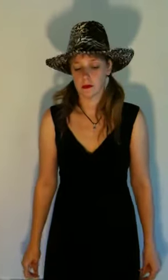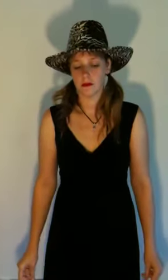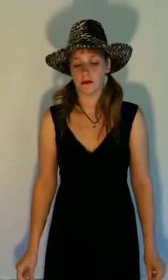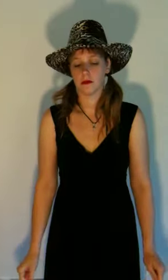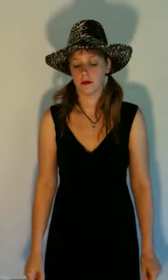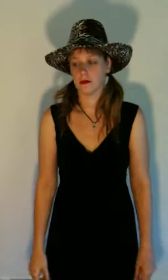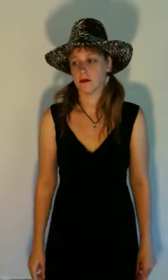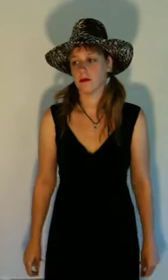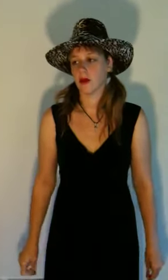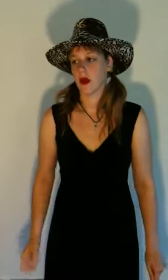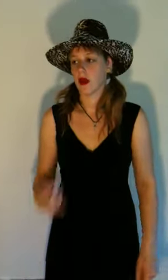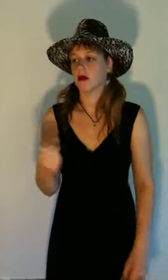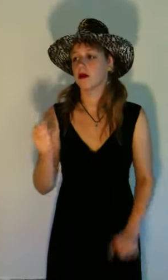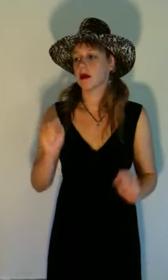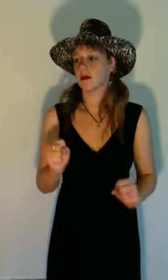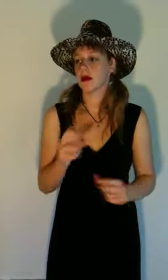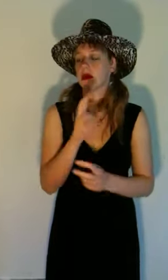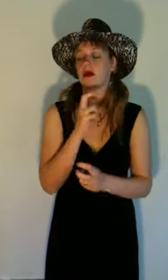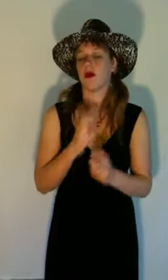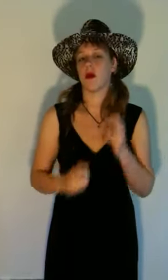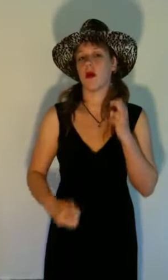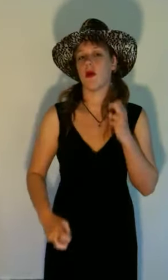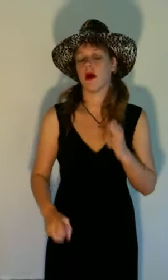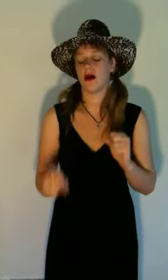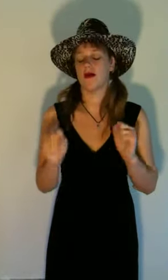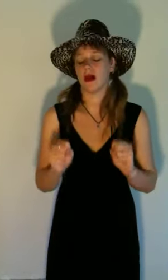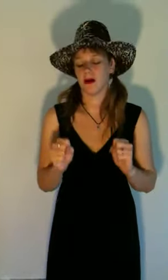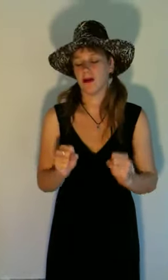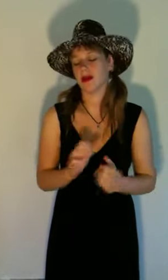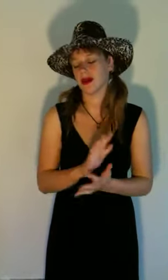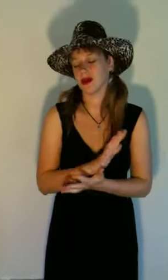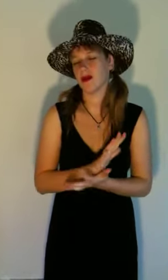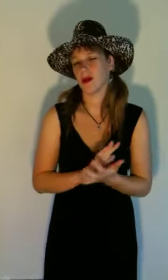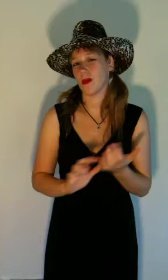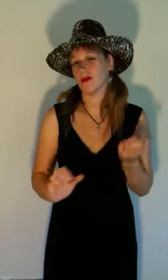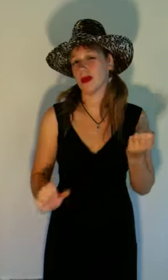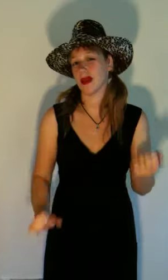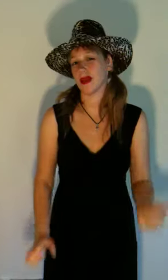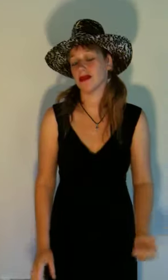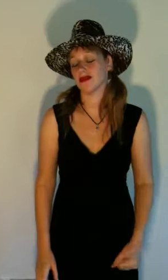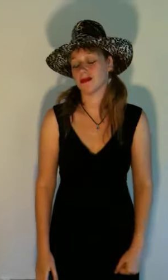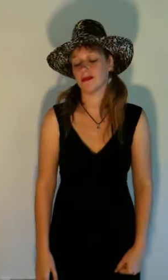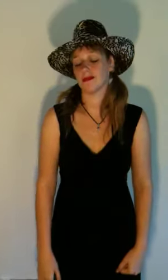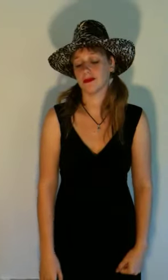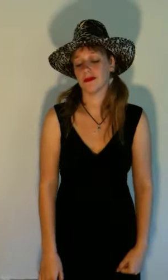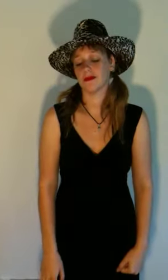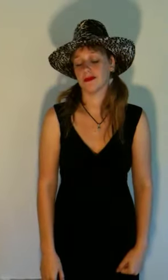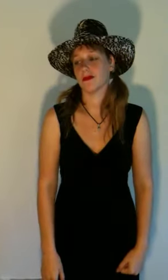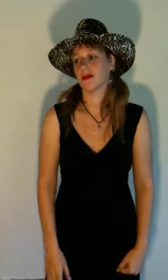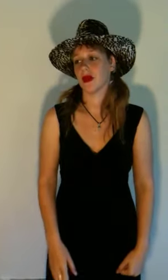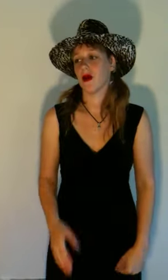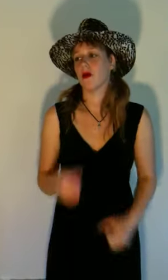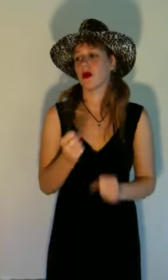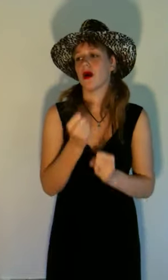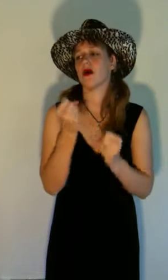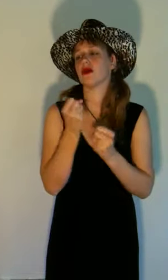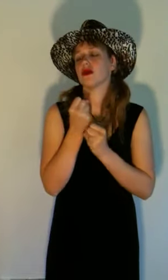High school can be so rough, can be so mean Hold on to,